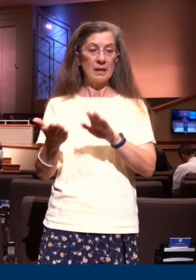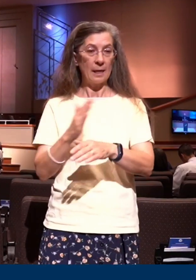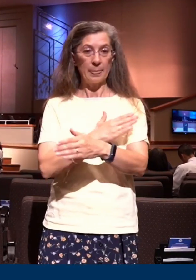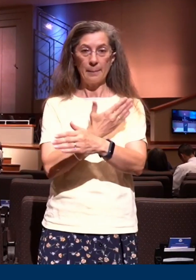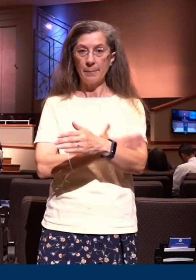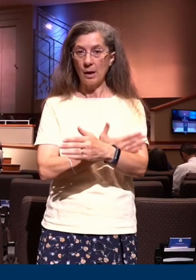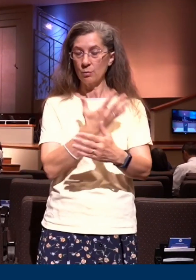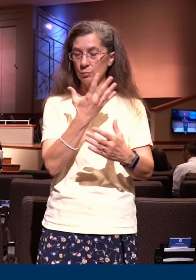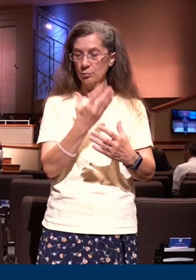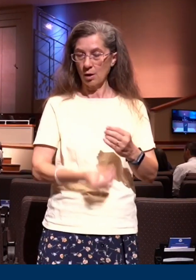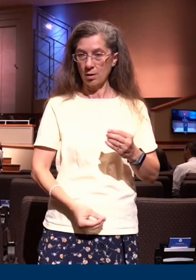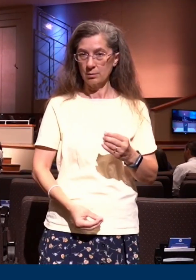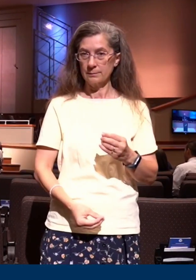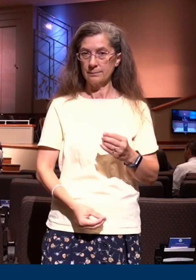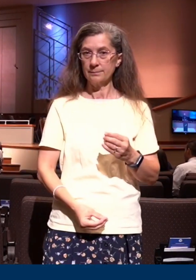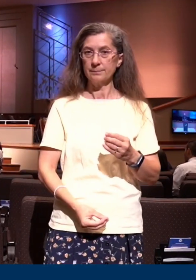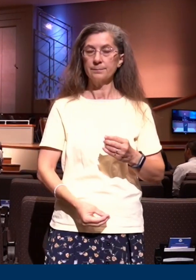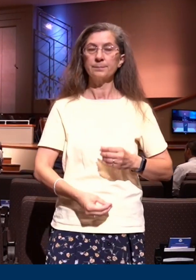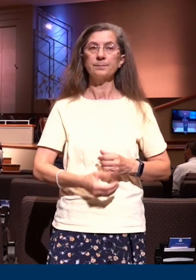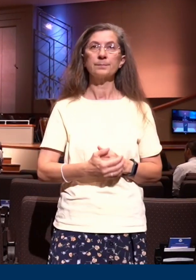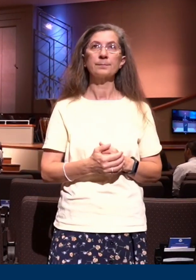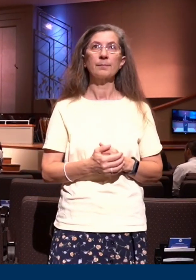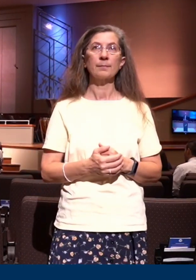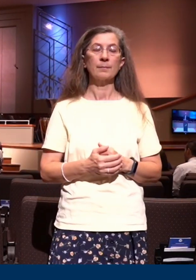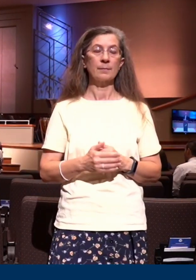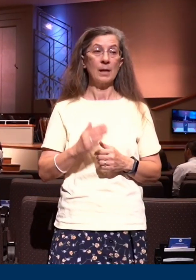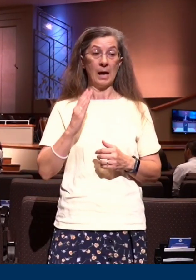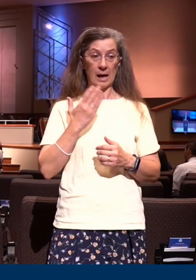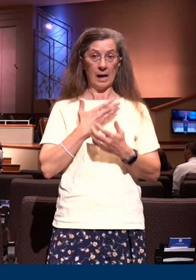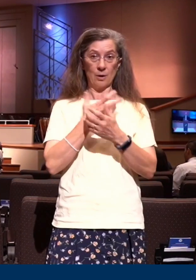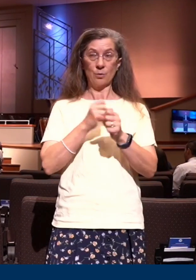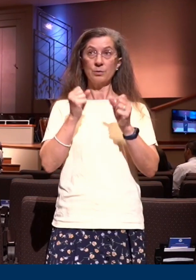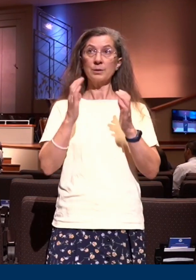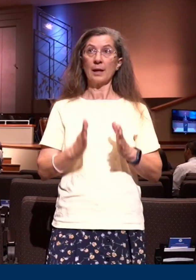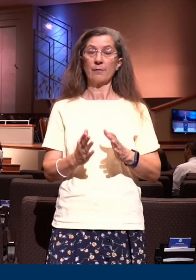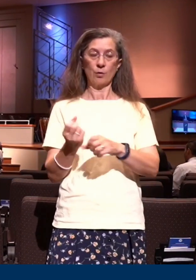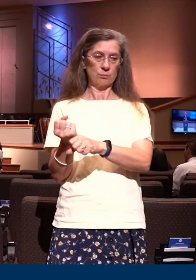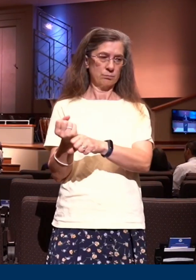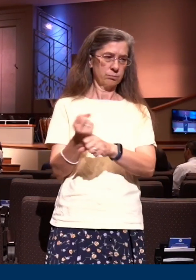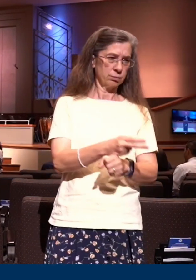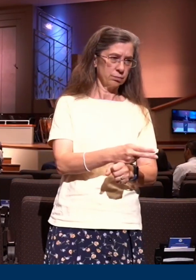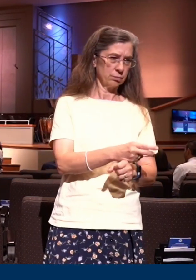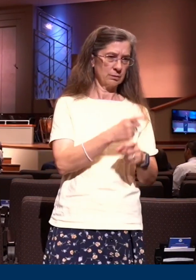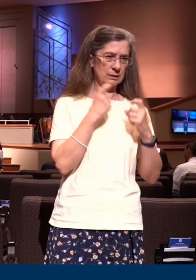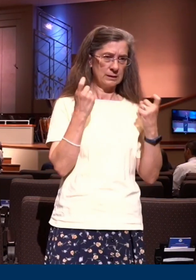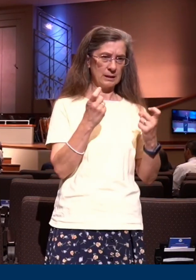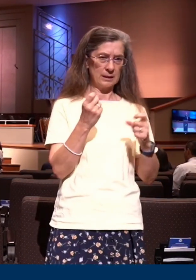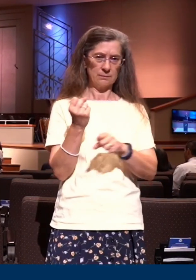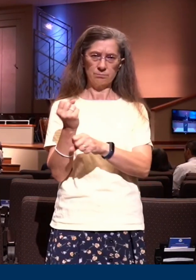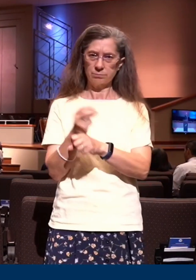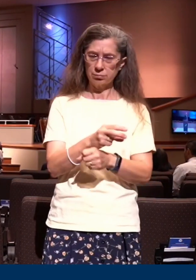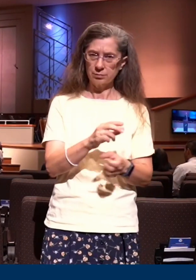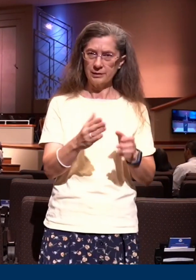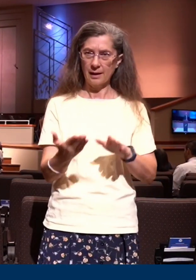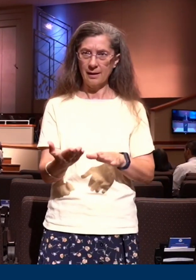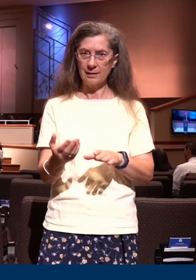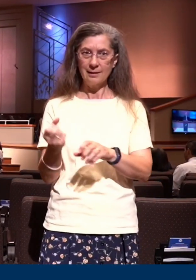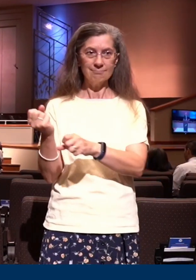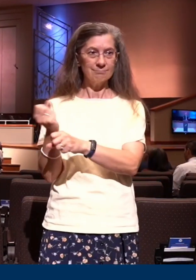dominion over Him. Here we see that our Savior has conquered sin death and the grave. How many of are glad you don't have to wait for